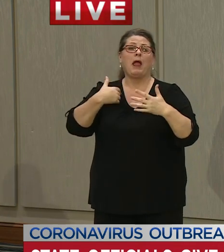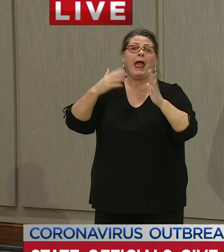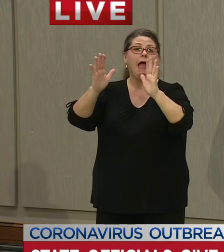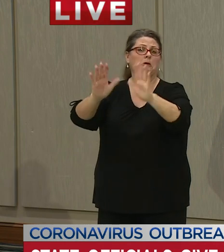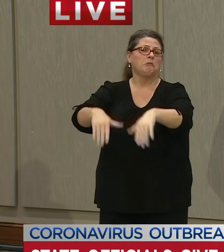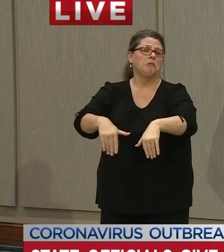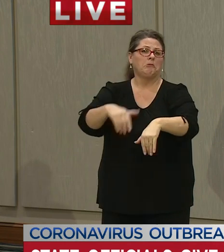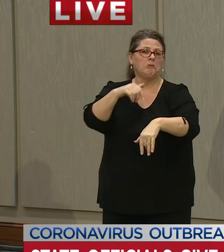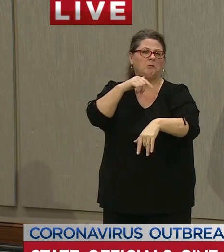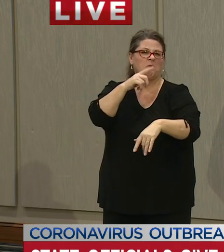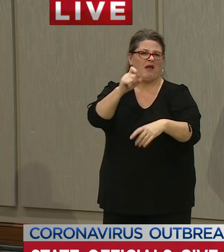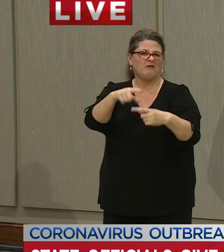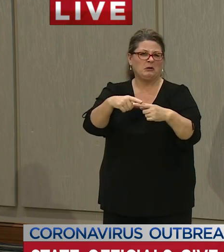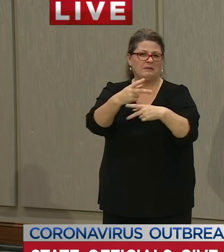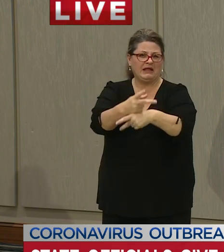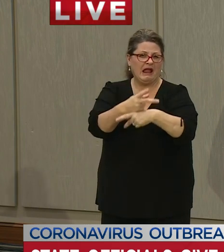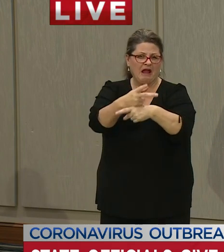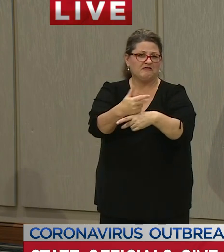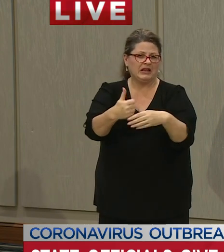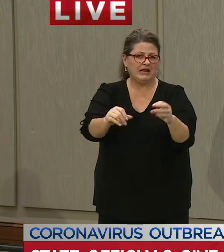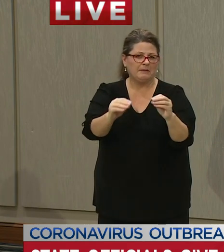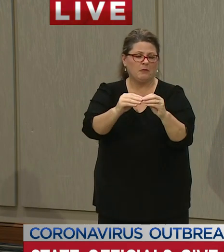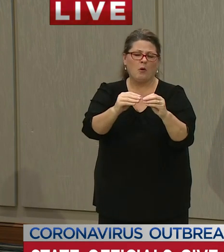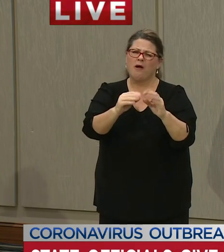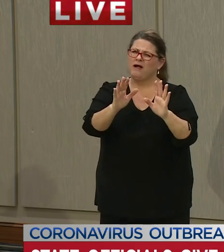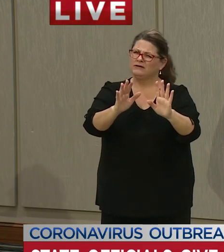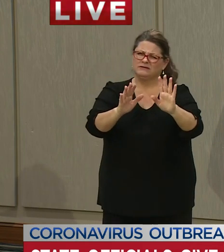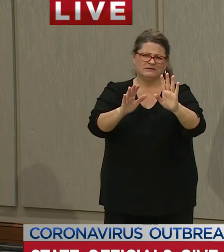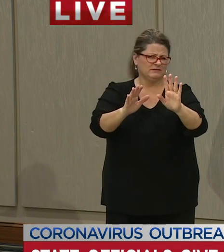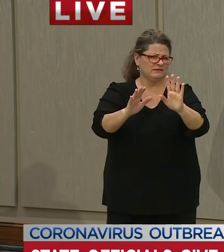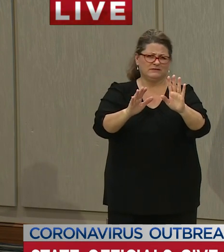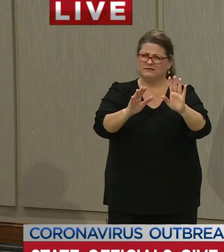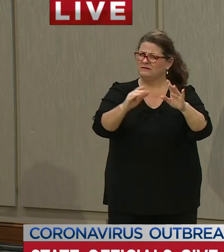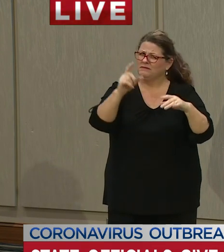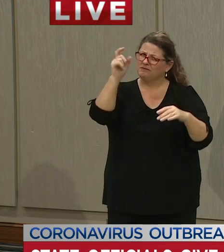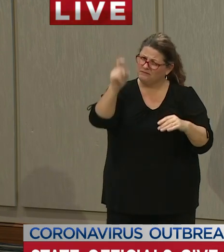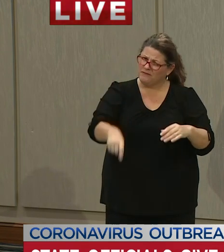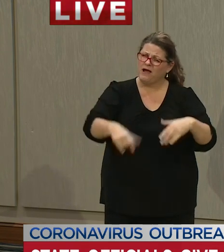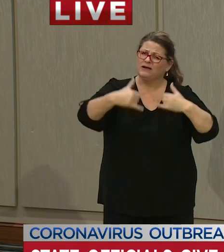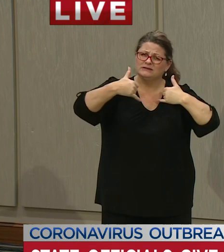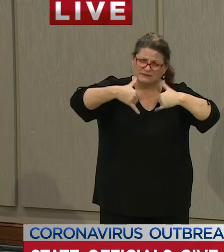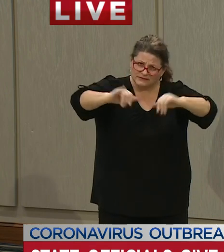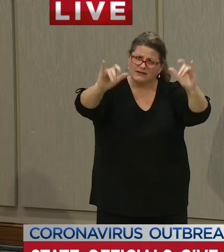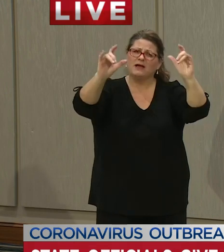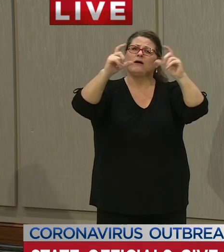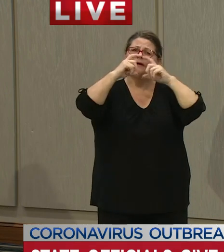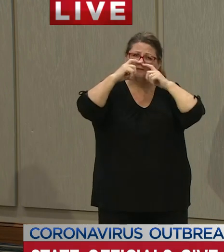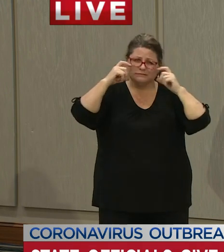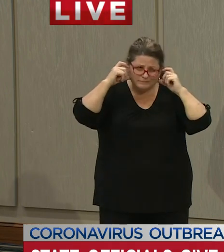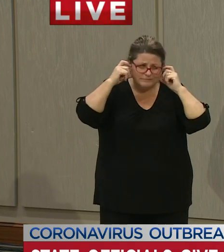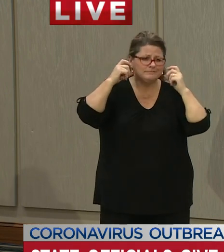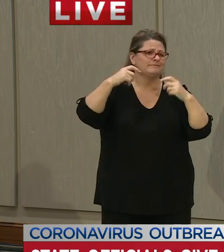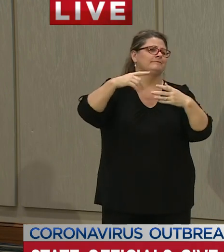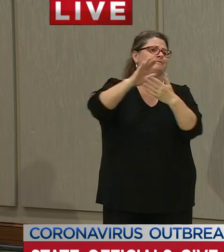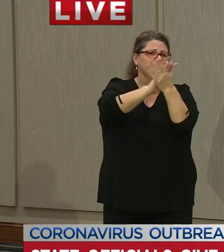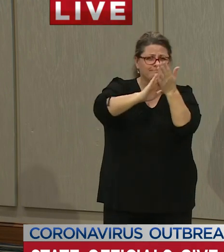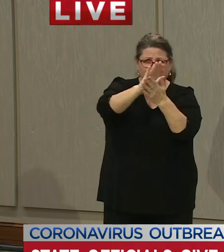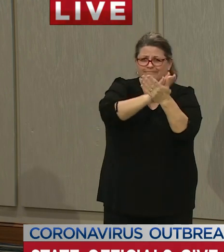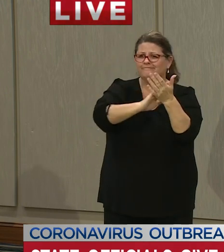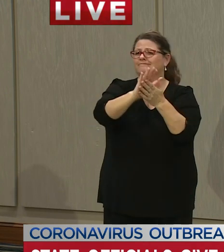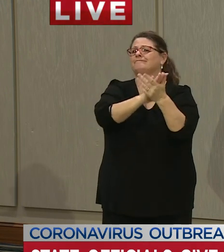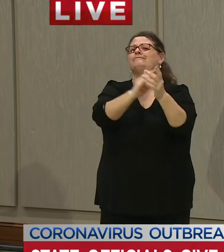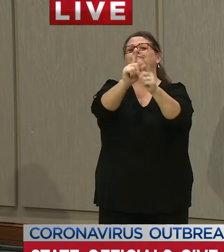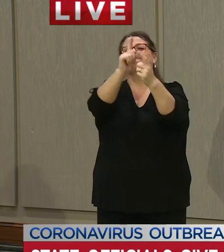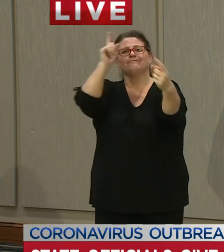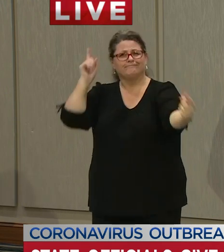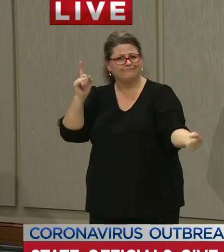be careful to follow all those recommendations to social distancing and and everything else yes ma'am yeah a recent article